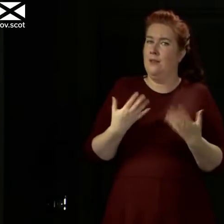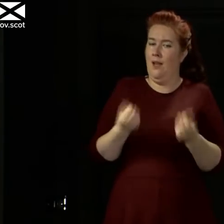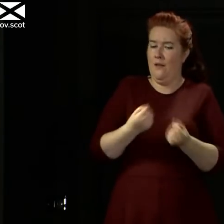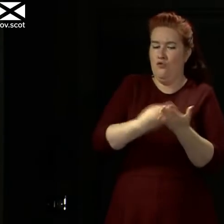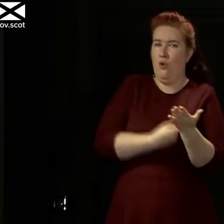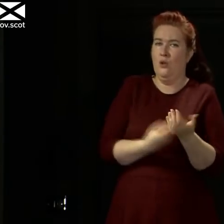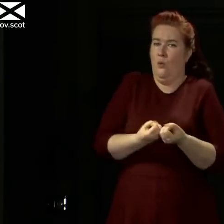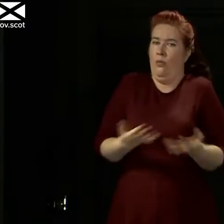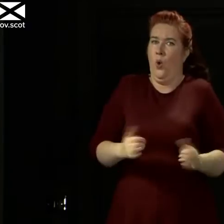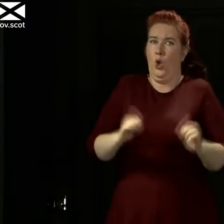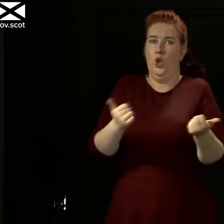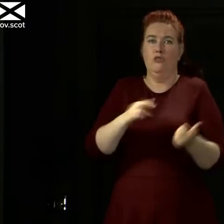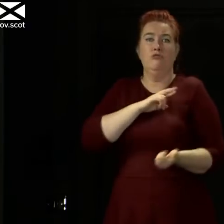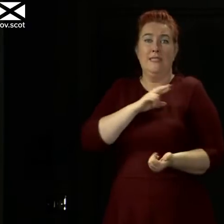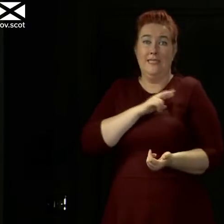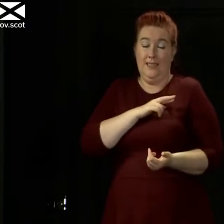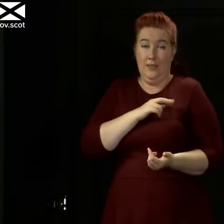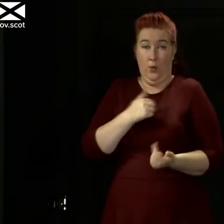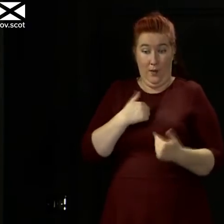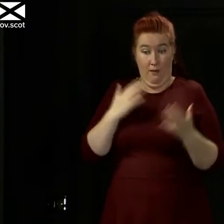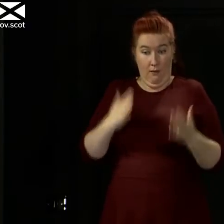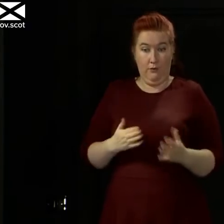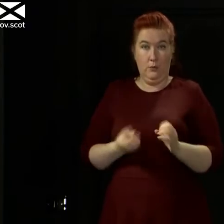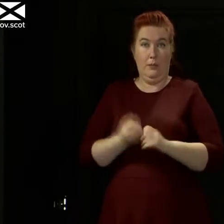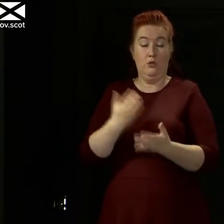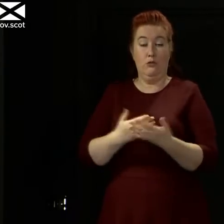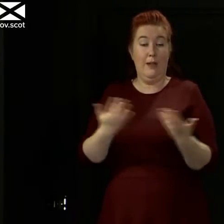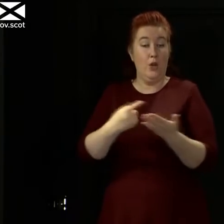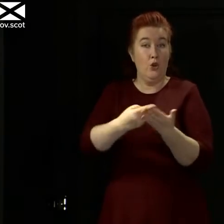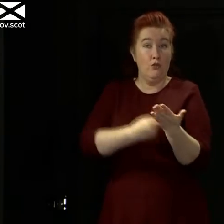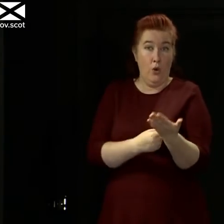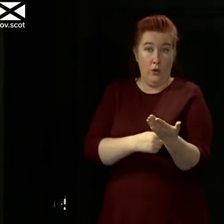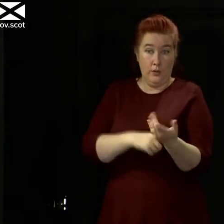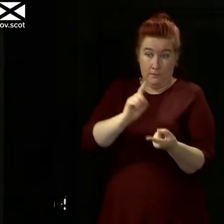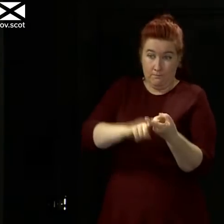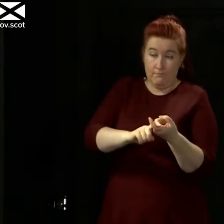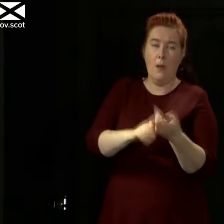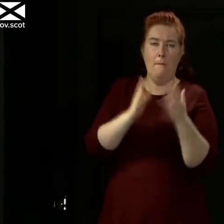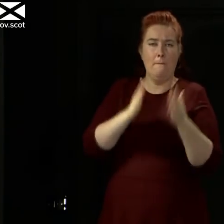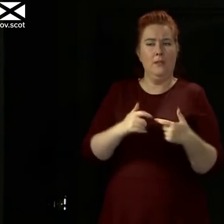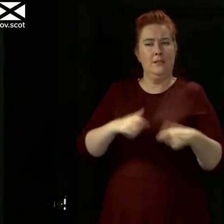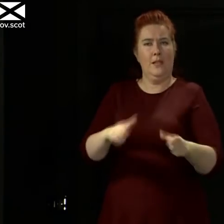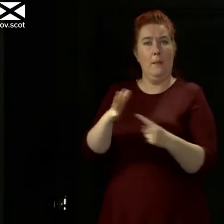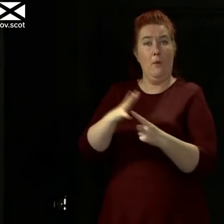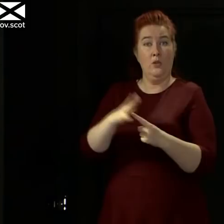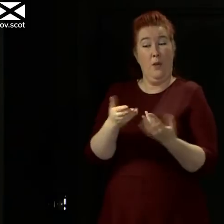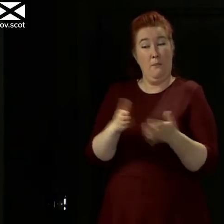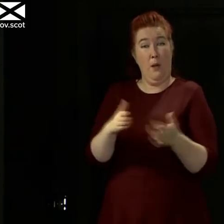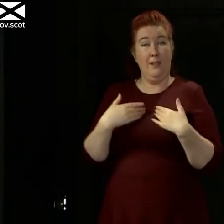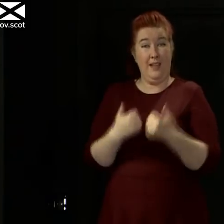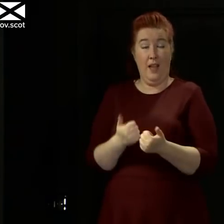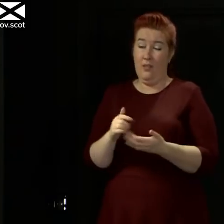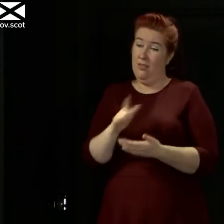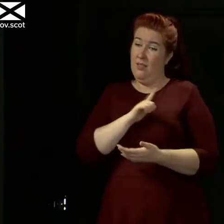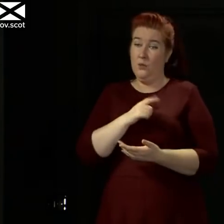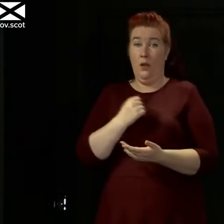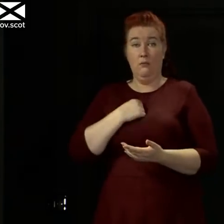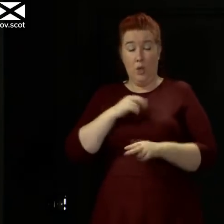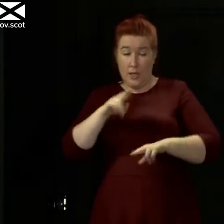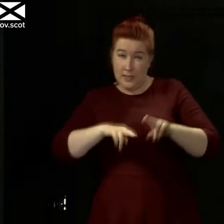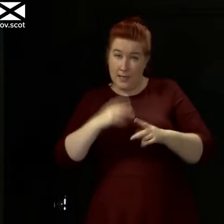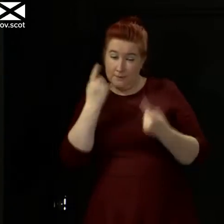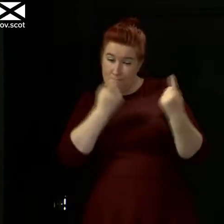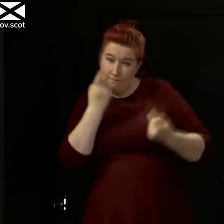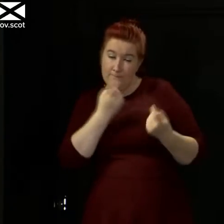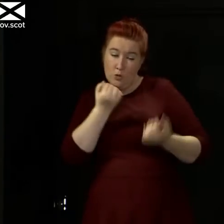We have to be satisfied that any restrictions are still necessary for the public health imperative. So the assessments we do are serious. We've got to consider